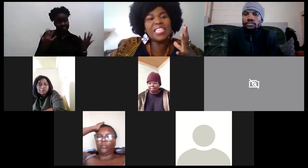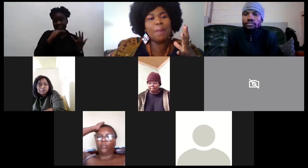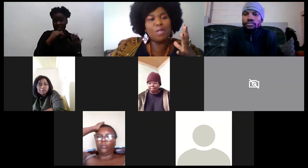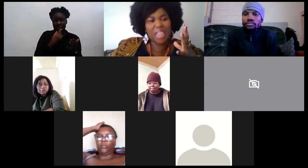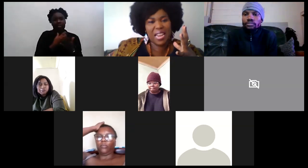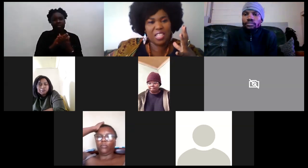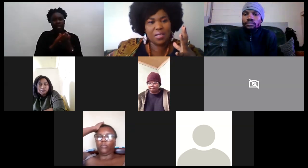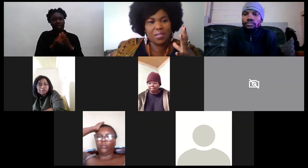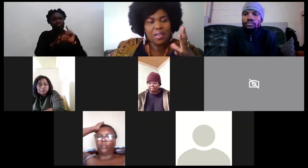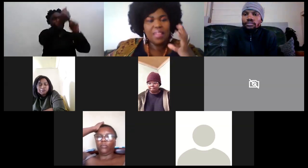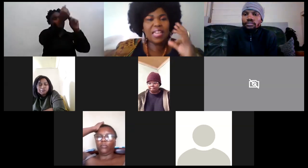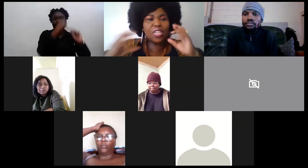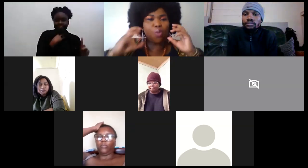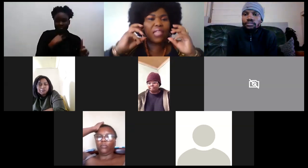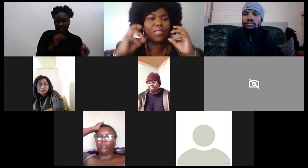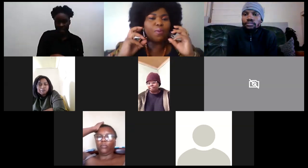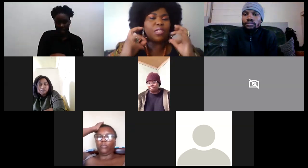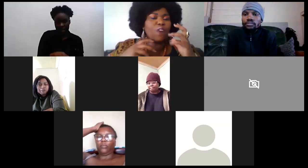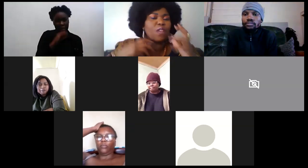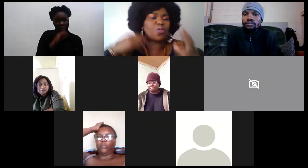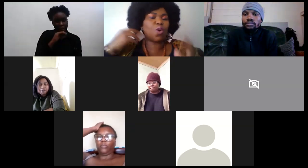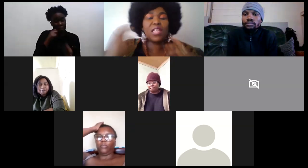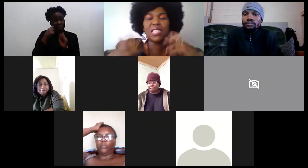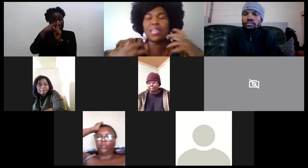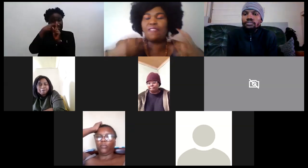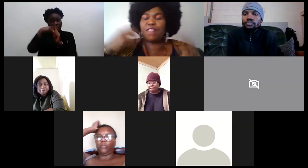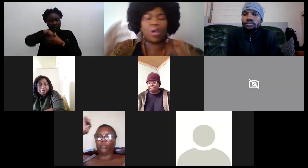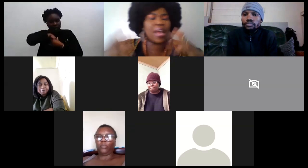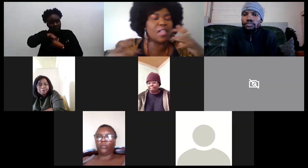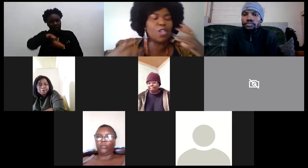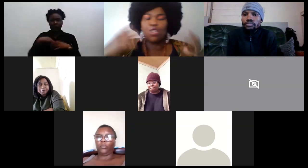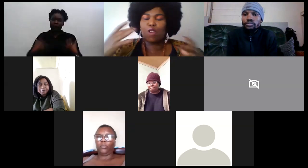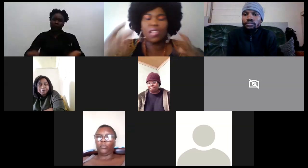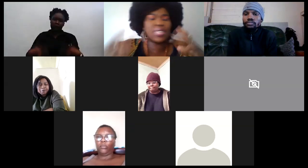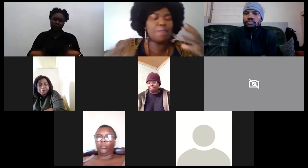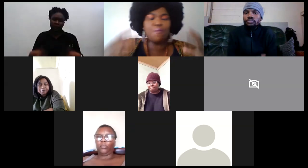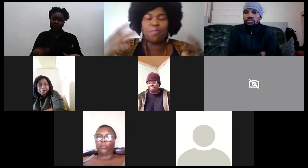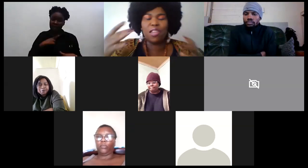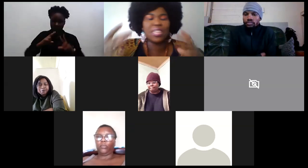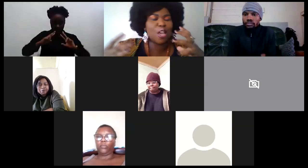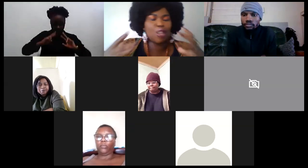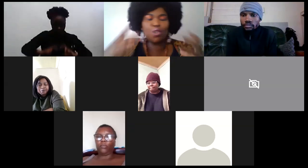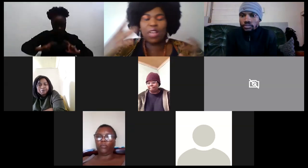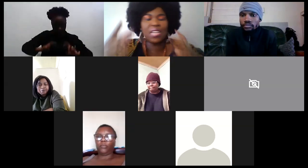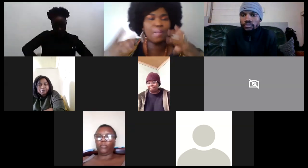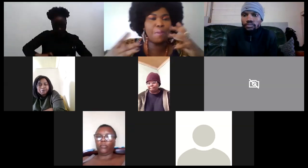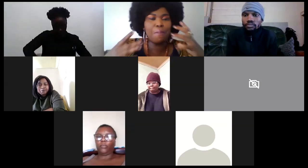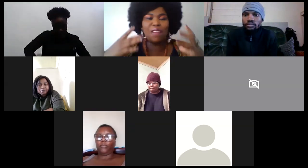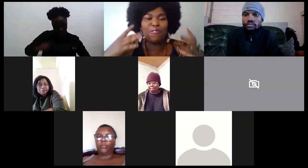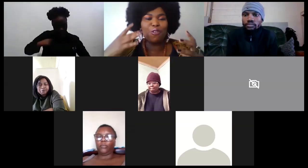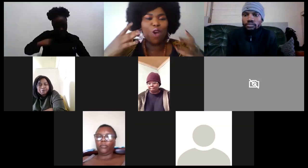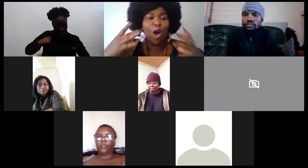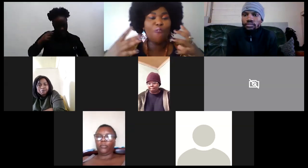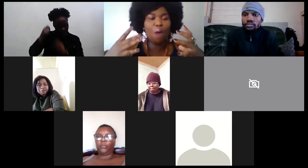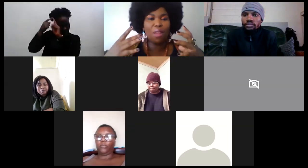is about energy that is why it's important for us to constantly visualize to constantly be present to constantly be